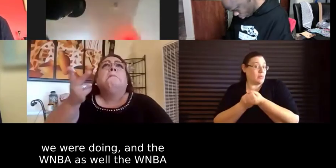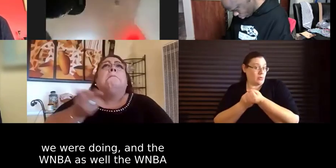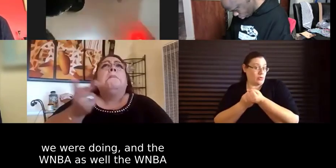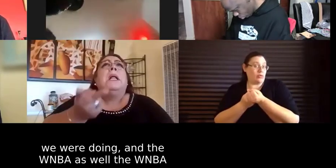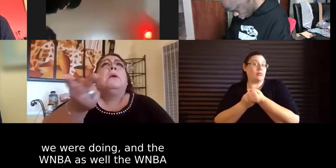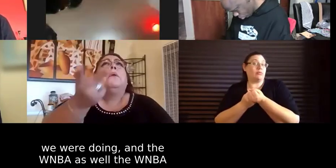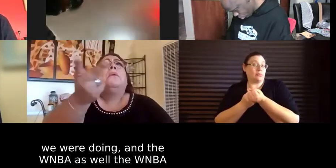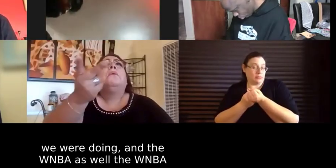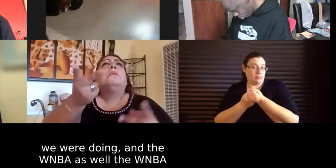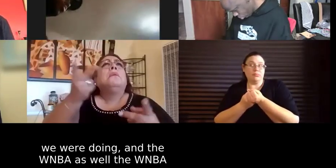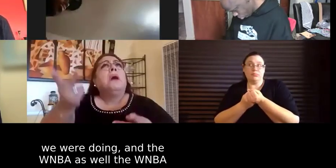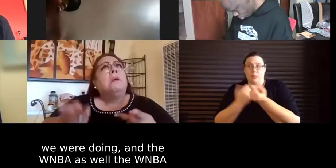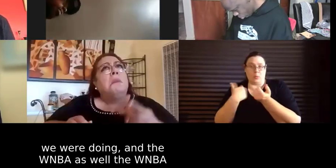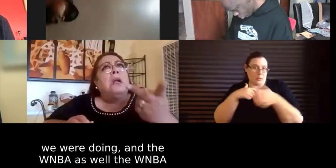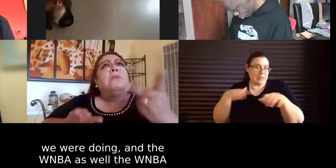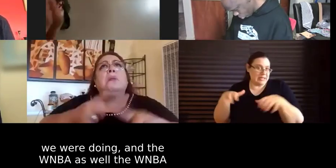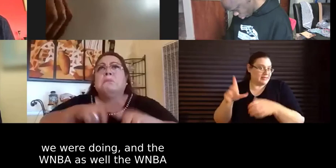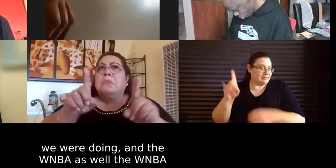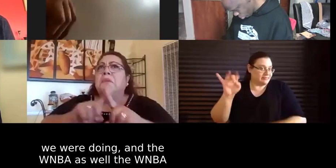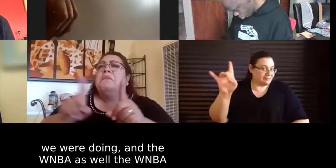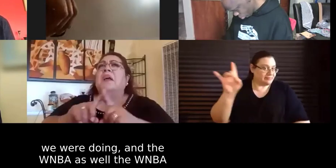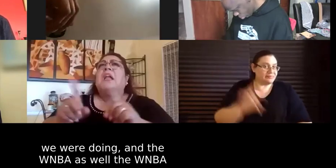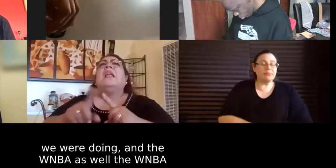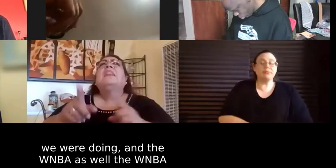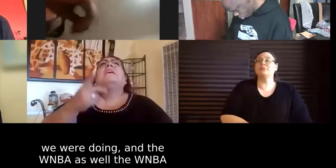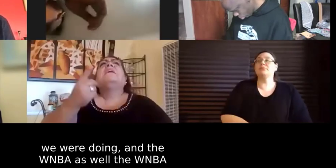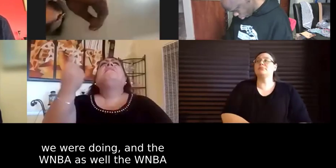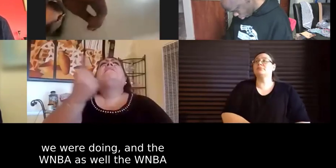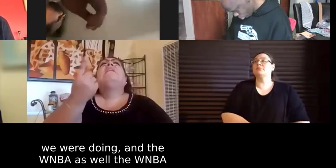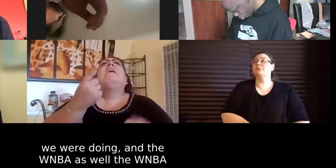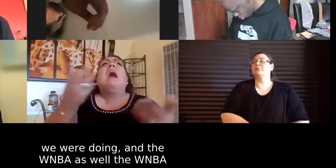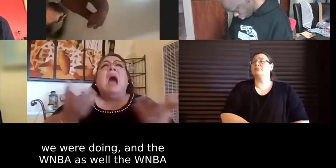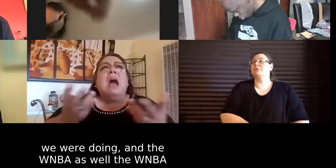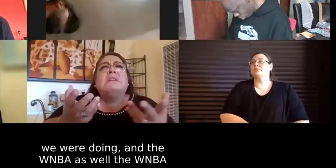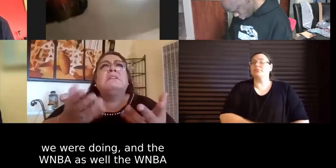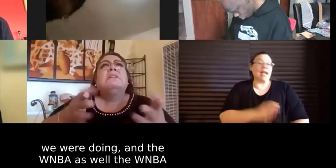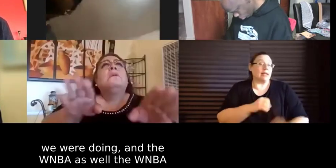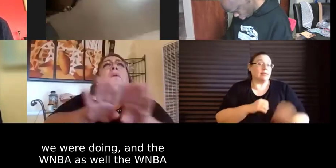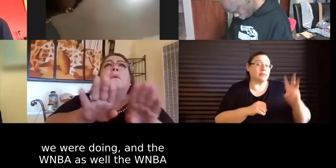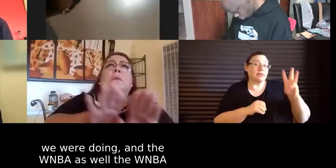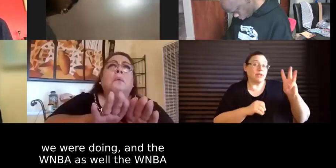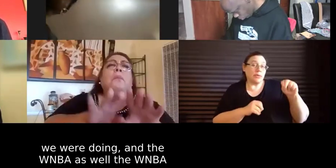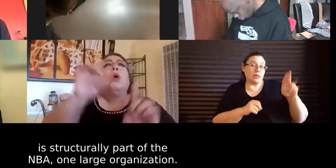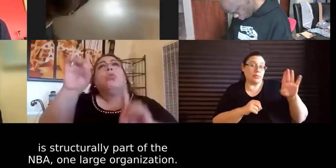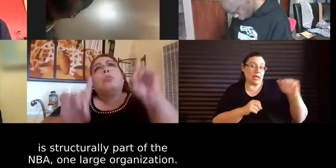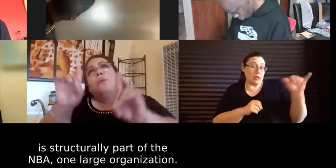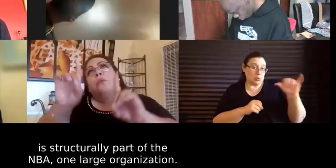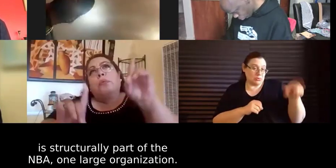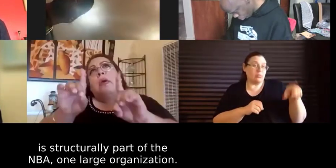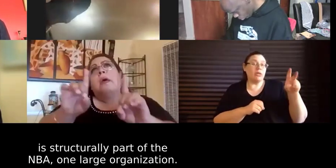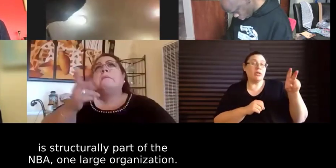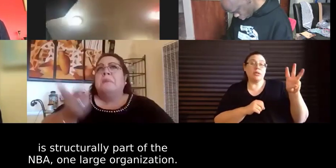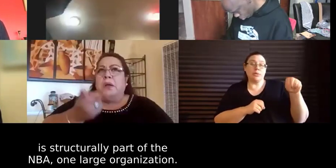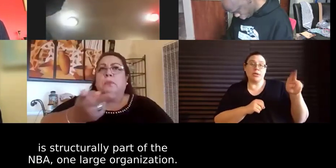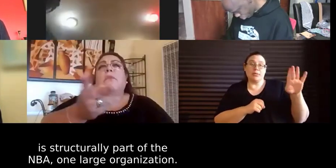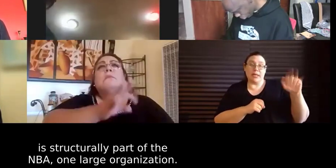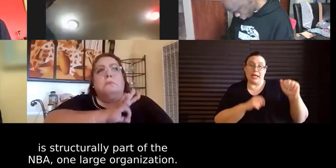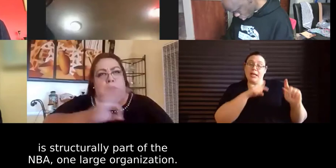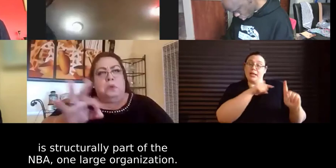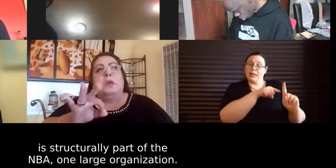we were doing um and you know and the wnba as well the wnba is part actually